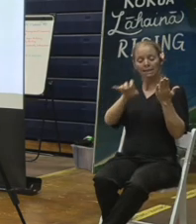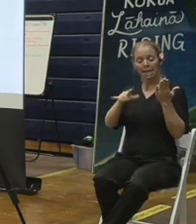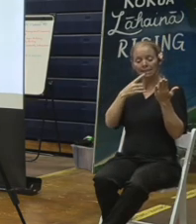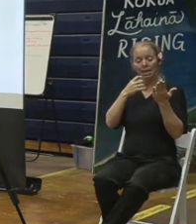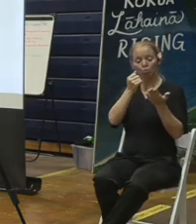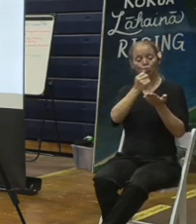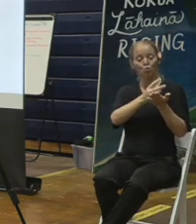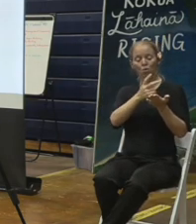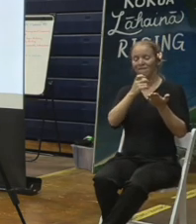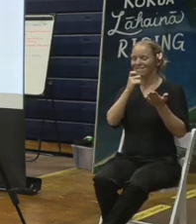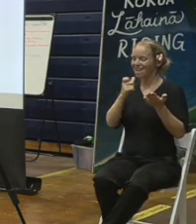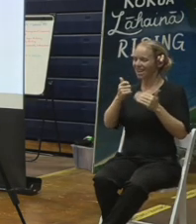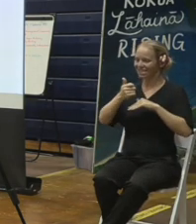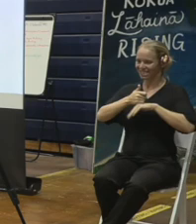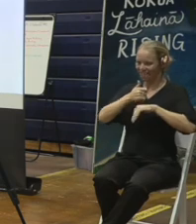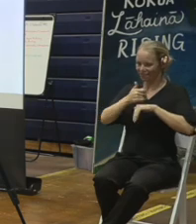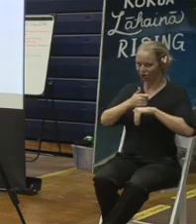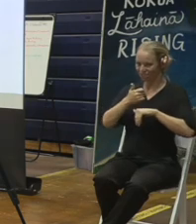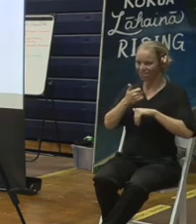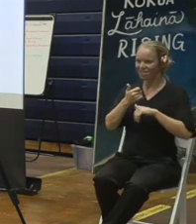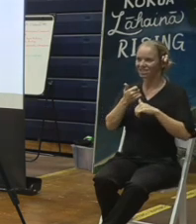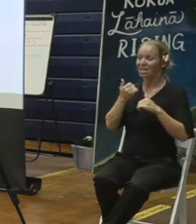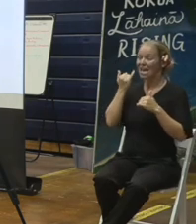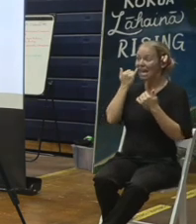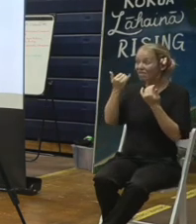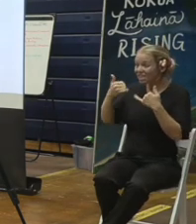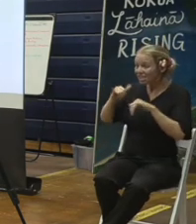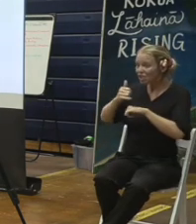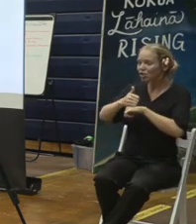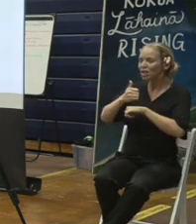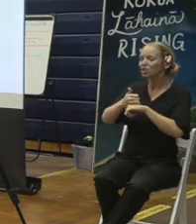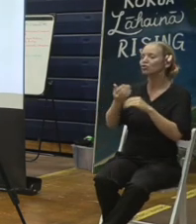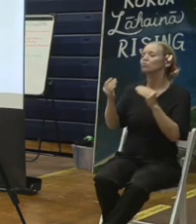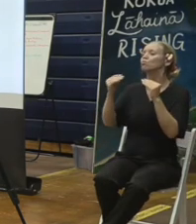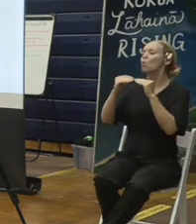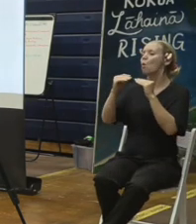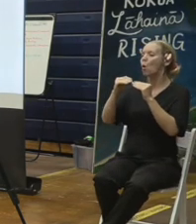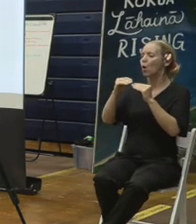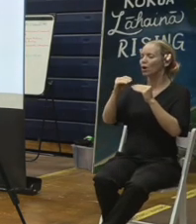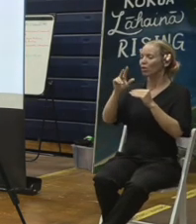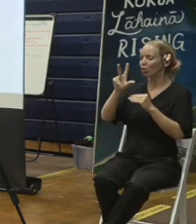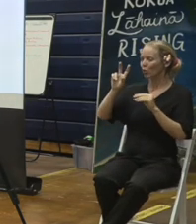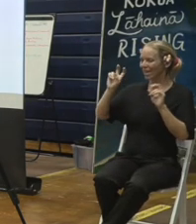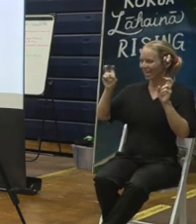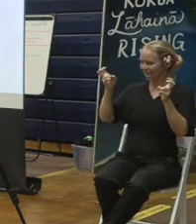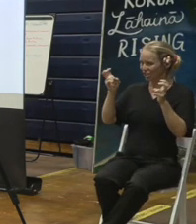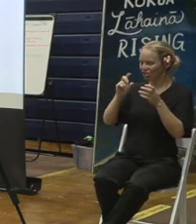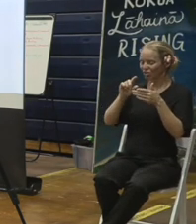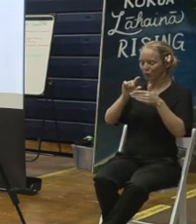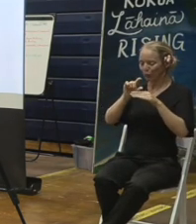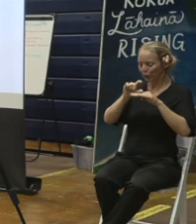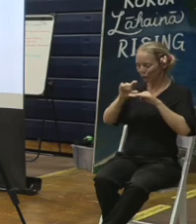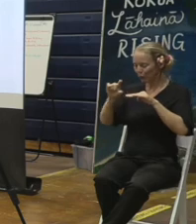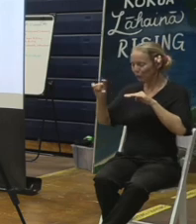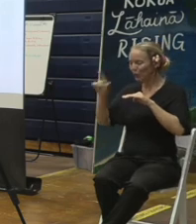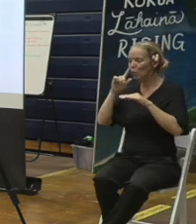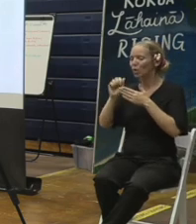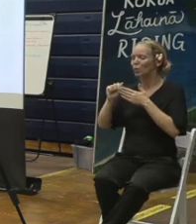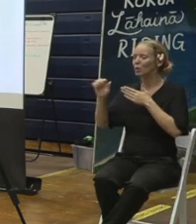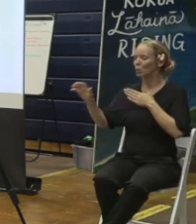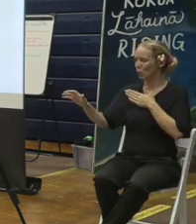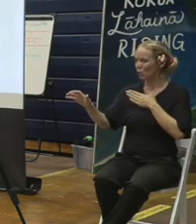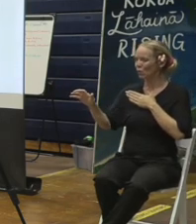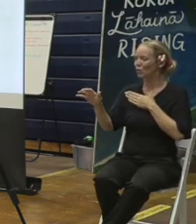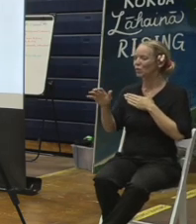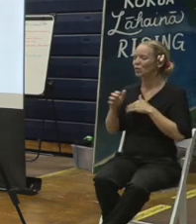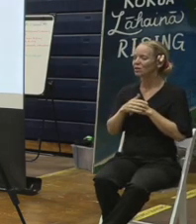three inches. We removed six, we'll backfill three inches in those areas with gravel or cinder or similar